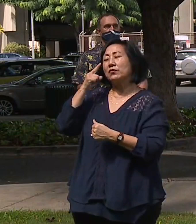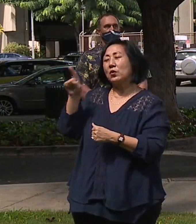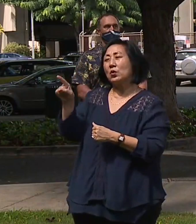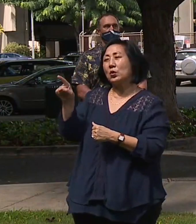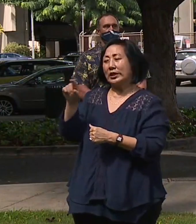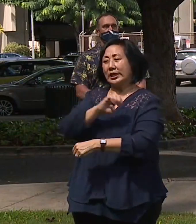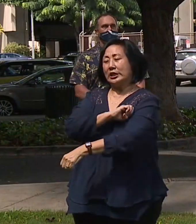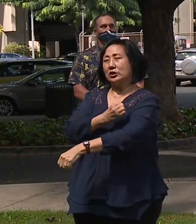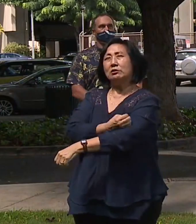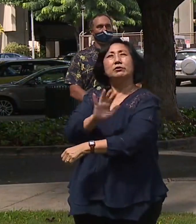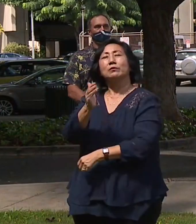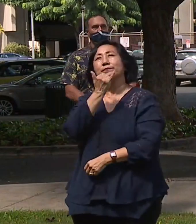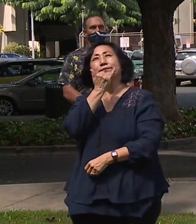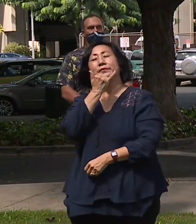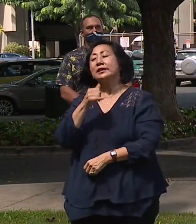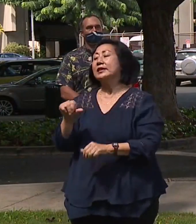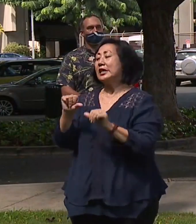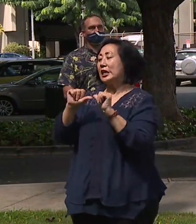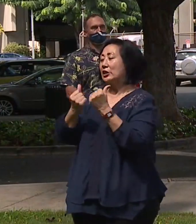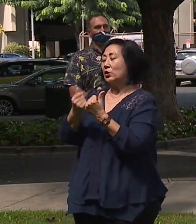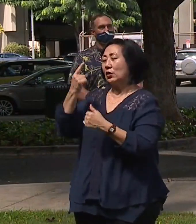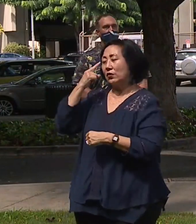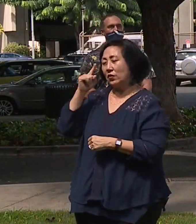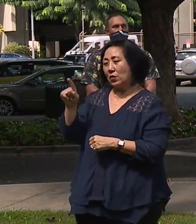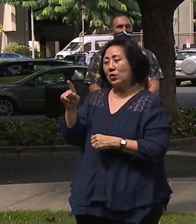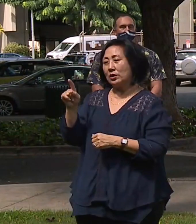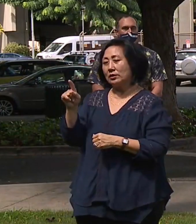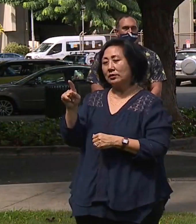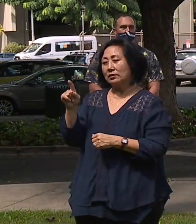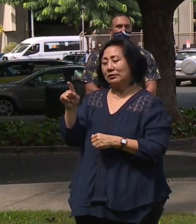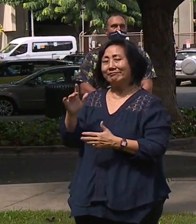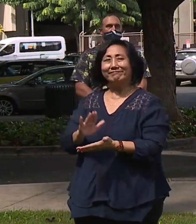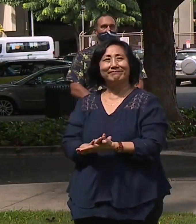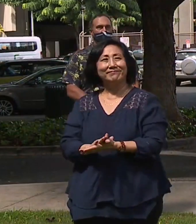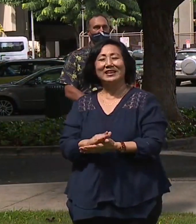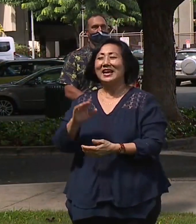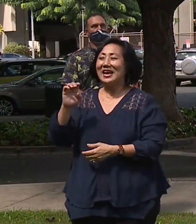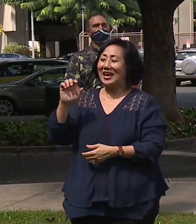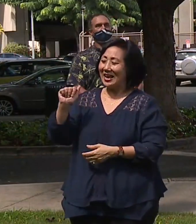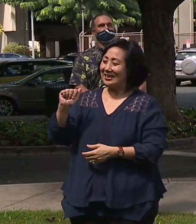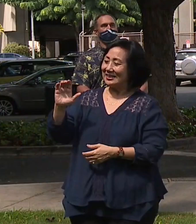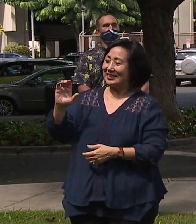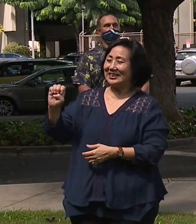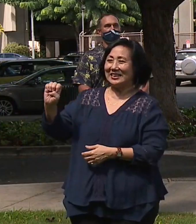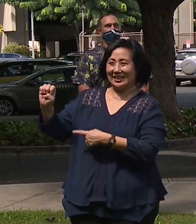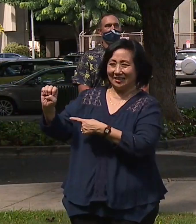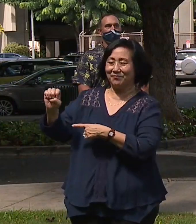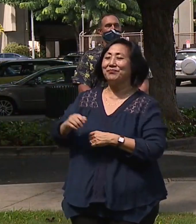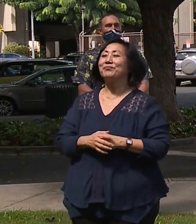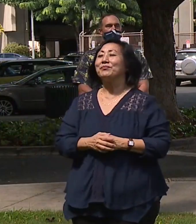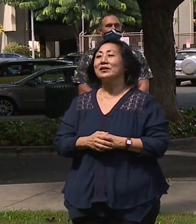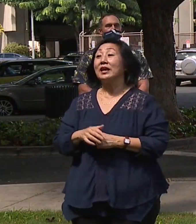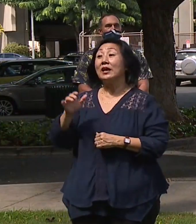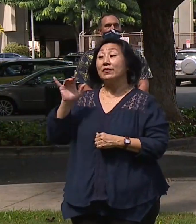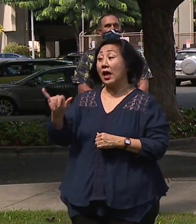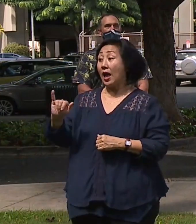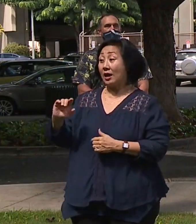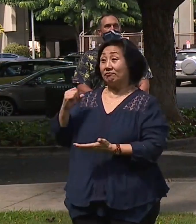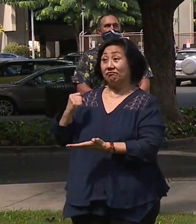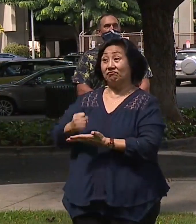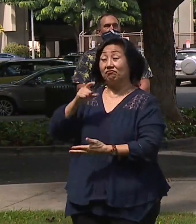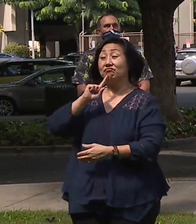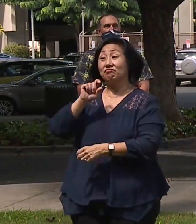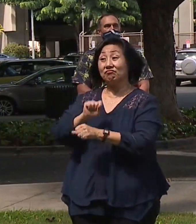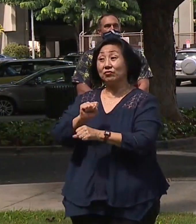Energy, the Association for ACEE verified that